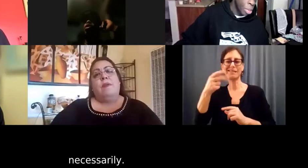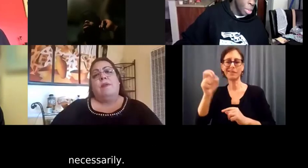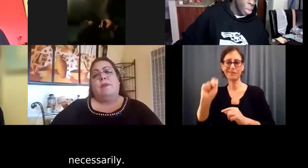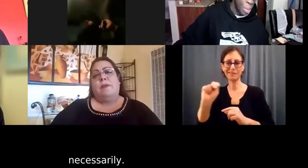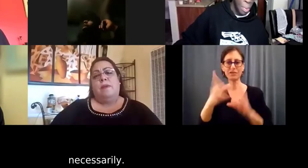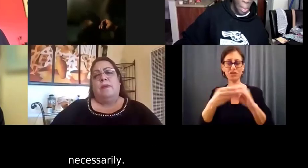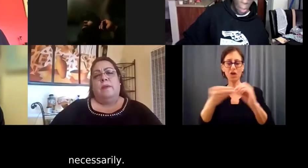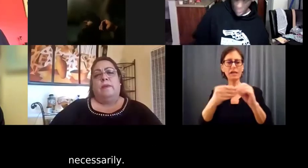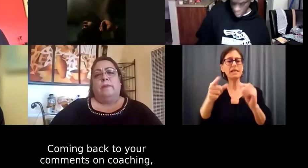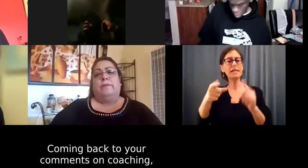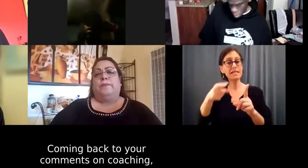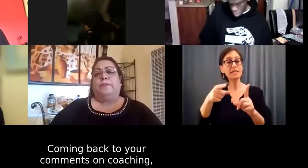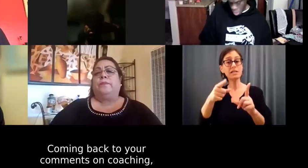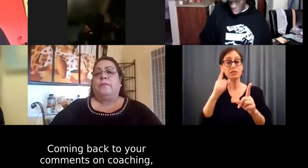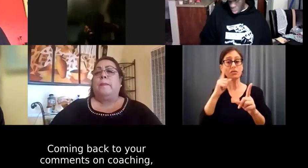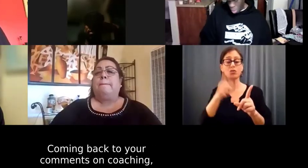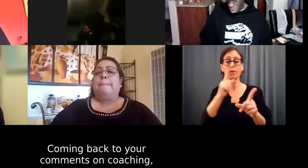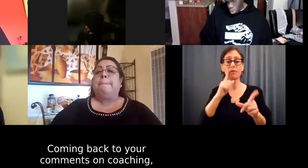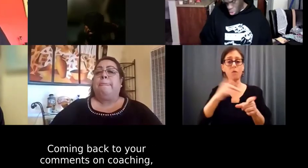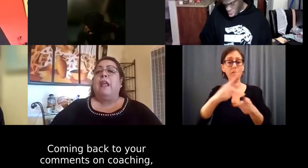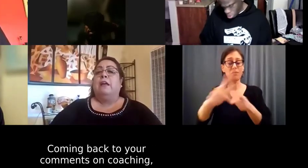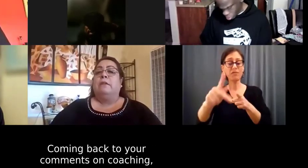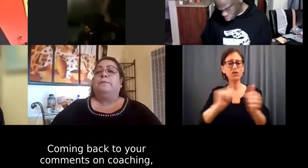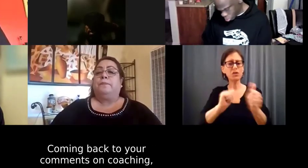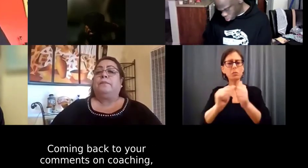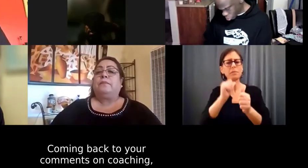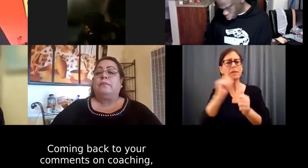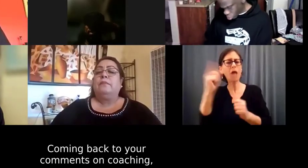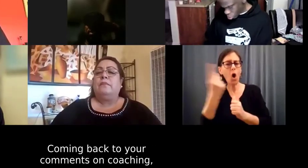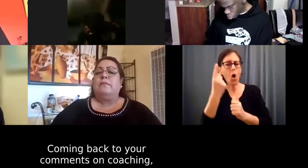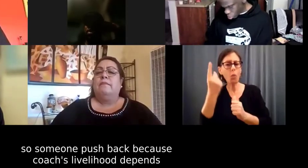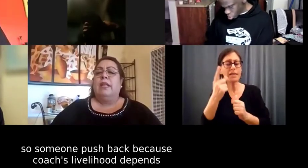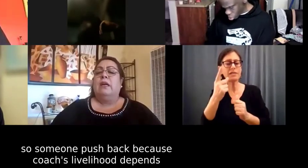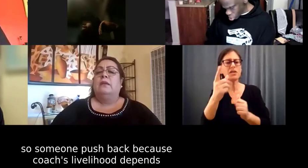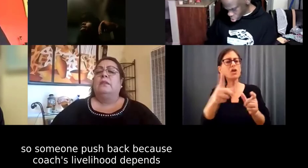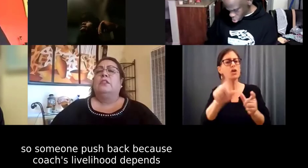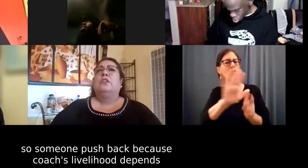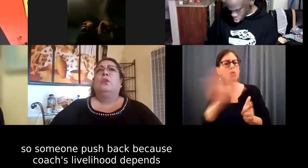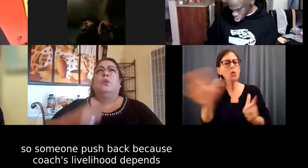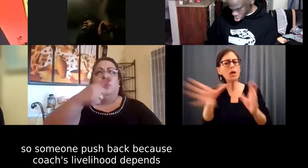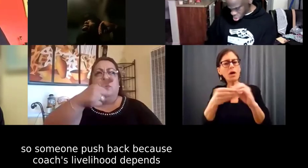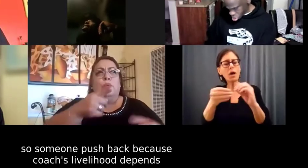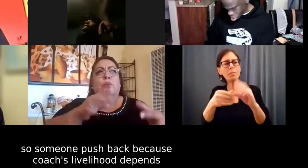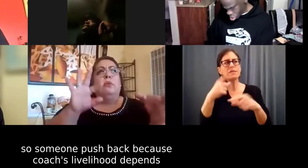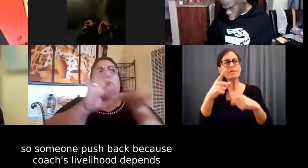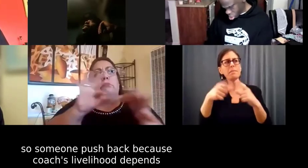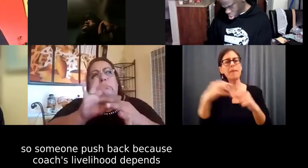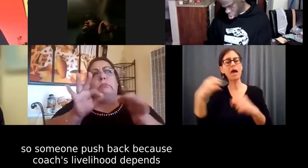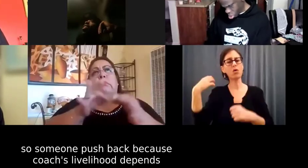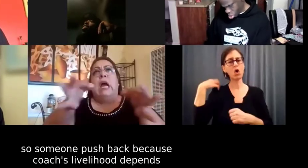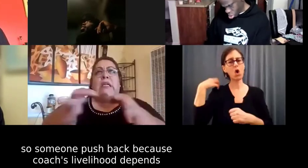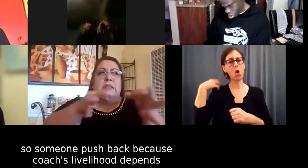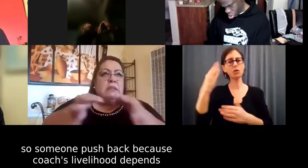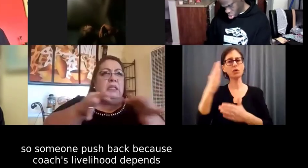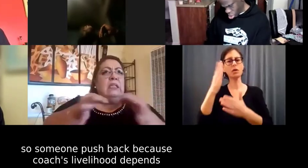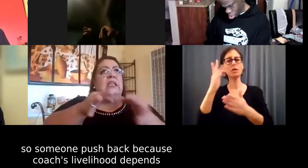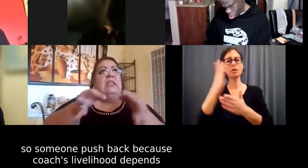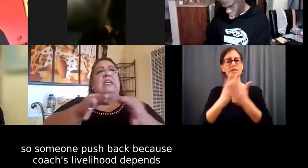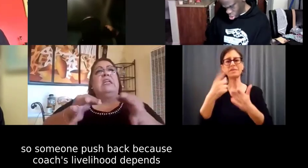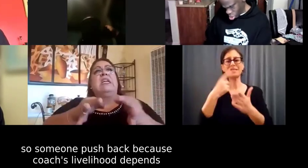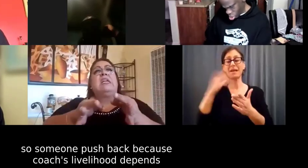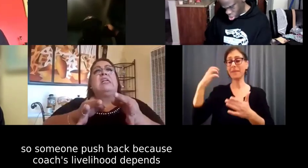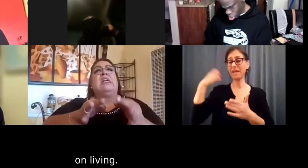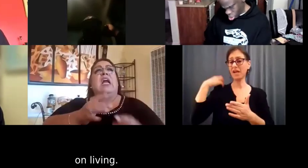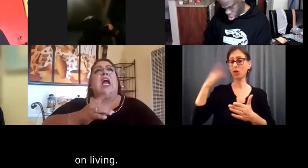but, but not necessarily coming back to all your comments on coaching. Um, someone pushed back and said, that's because the coach's